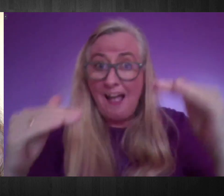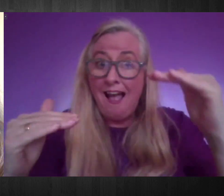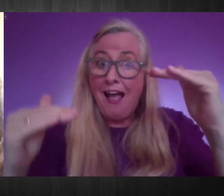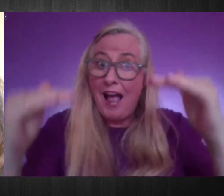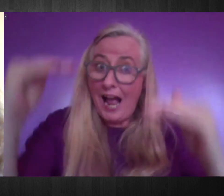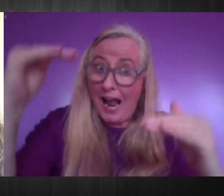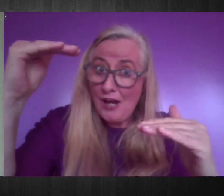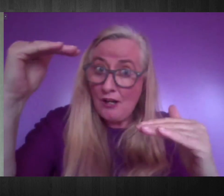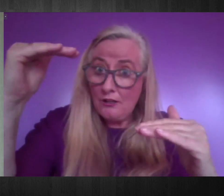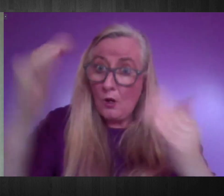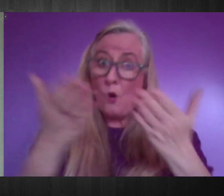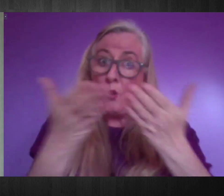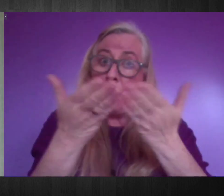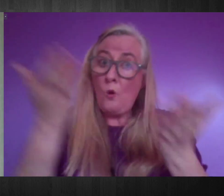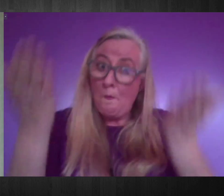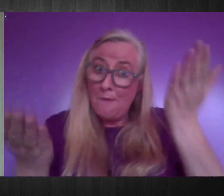general population.